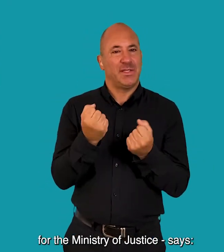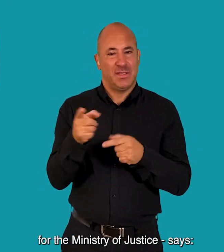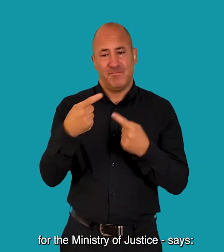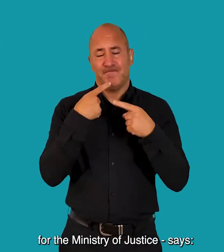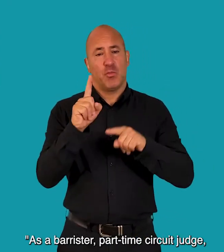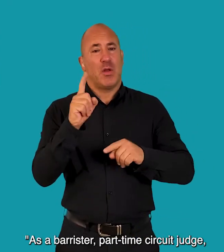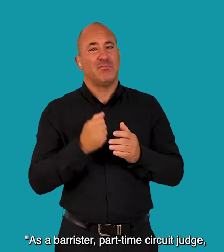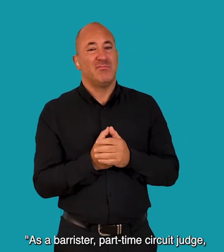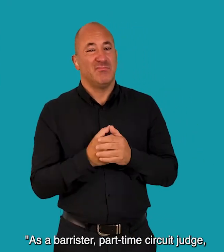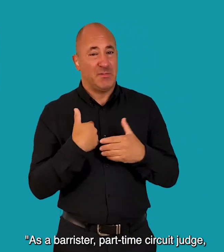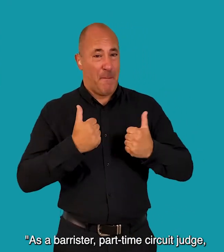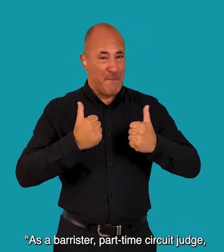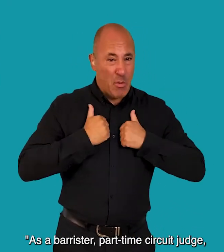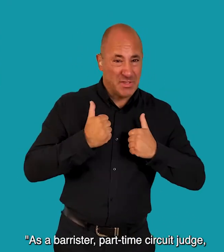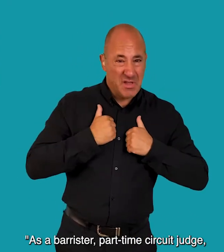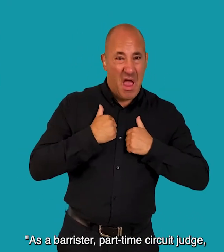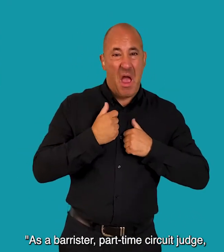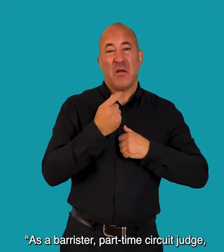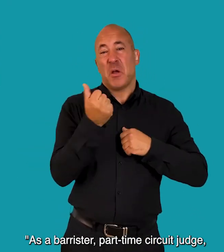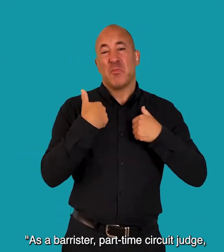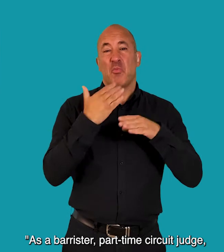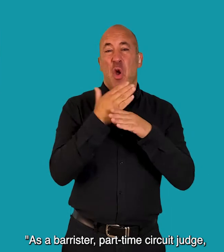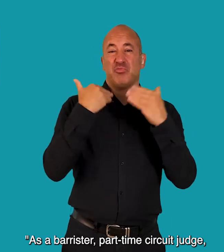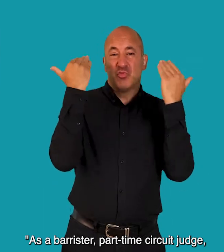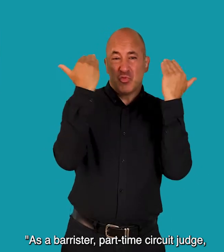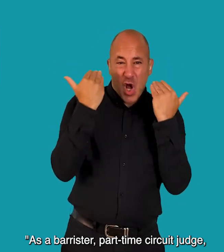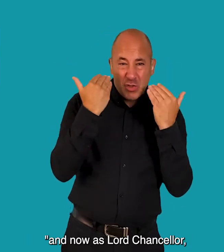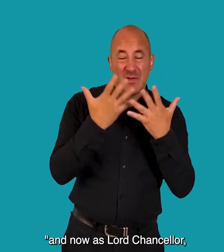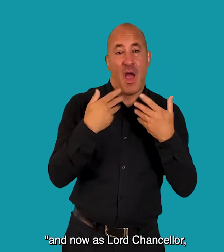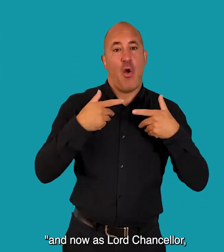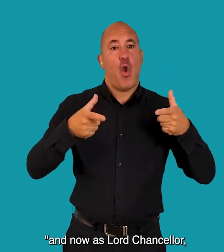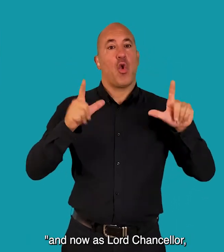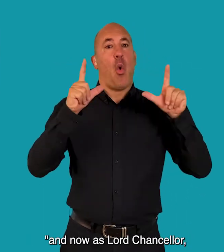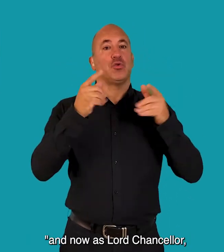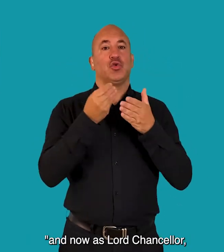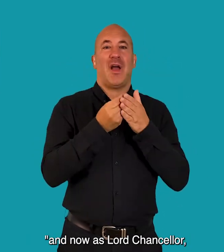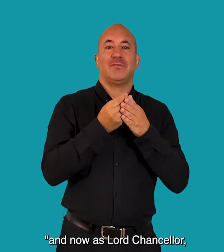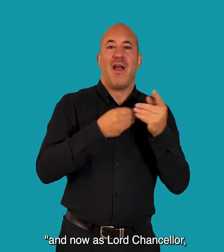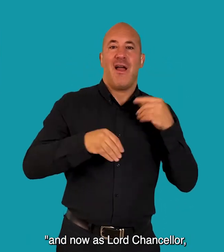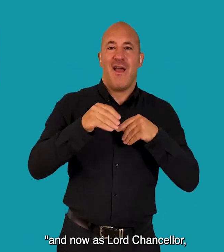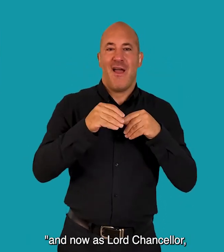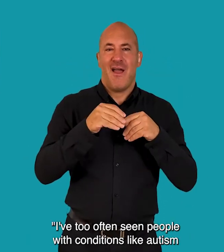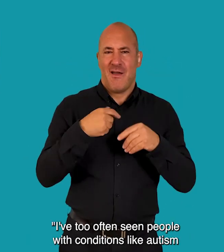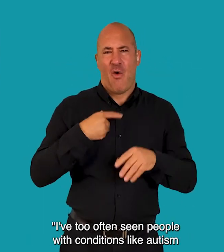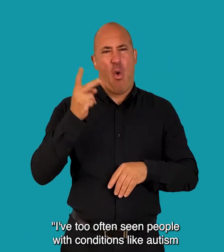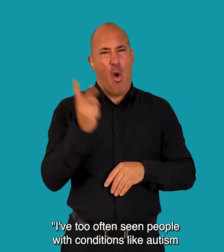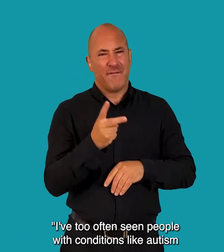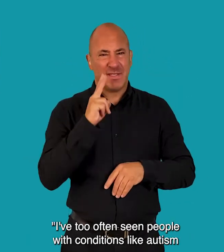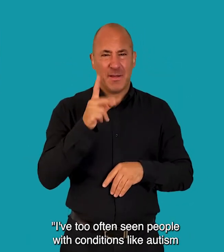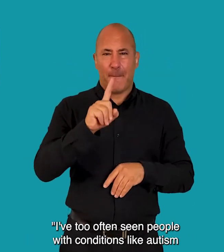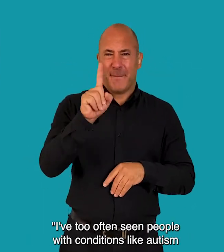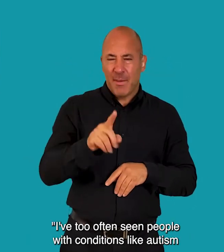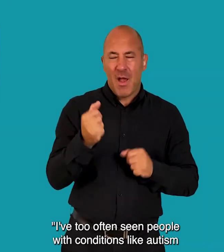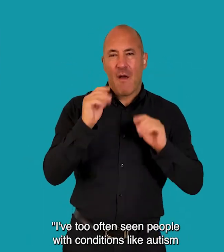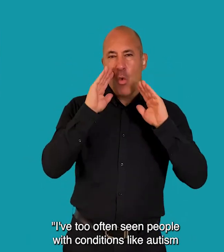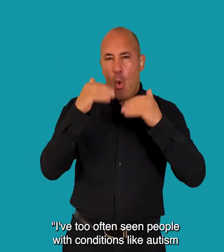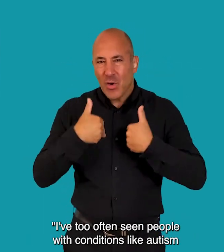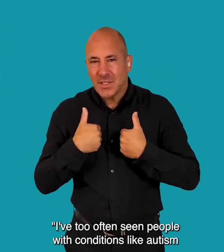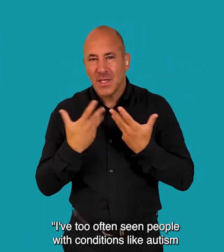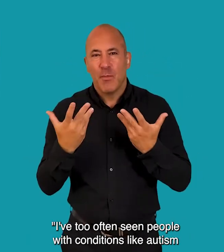says As a barrister, part-time circuit judge and now as Lord Chancellor I've too often seen people with